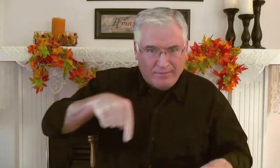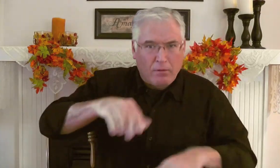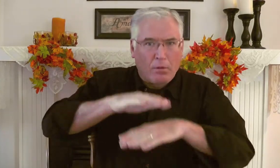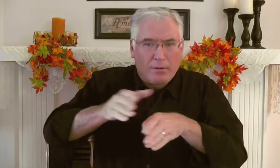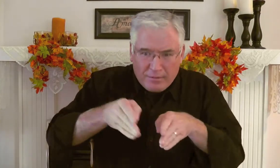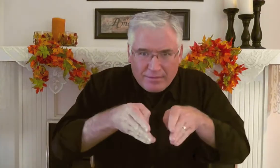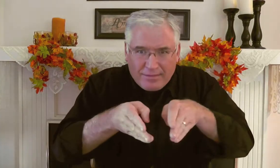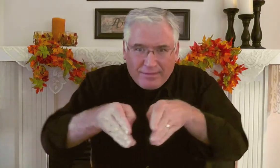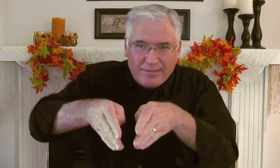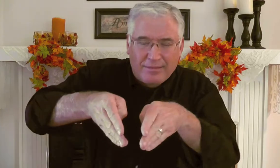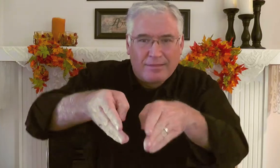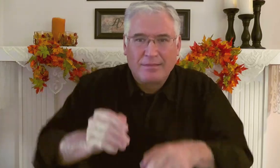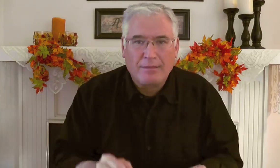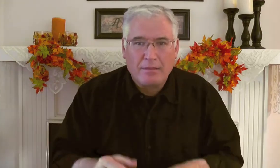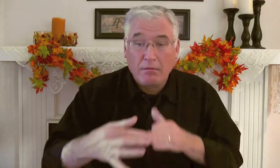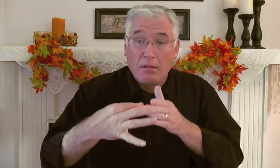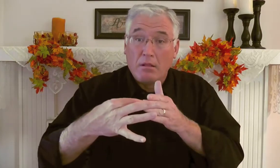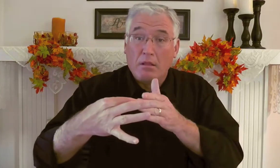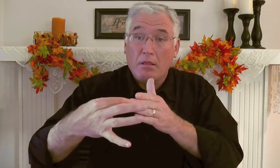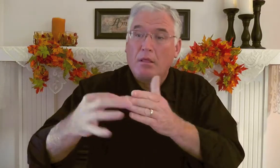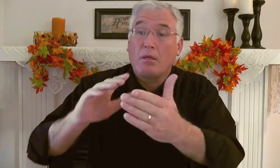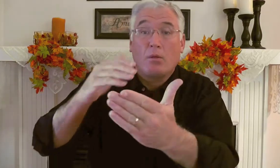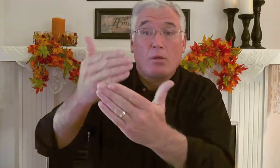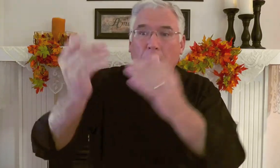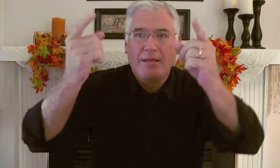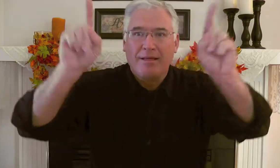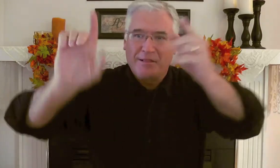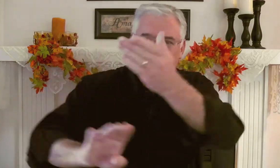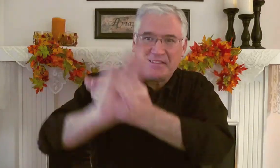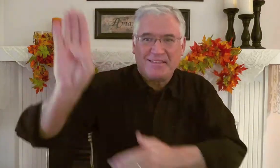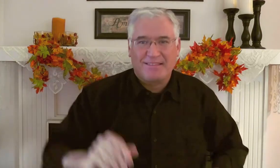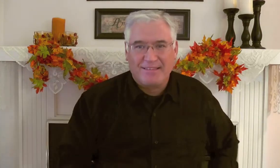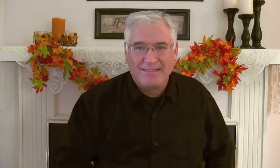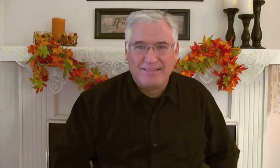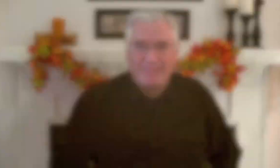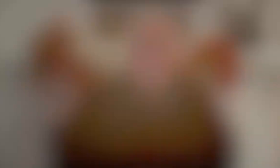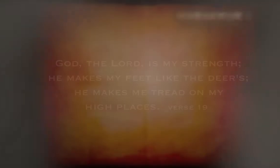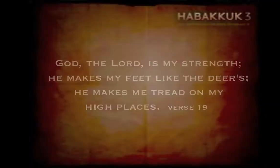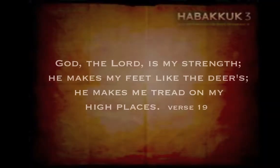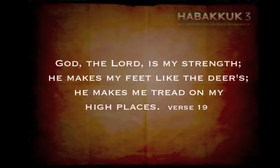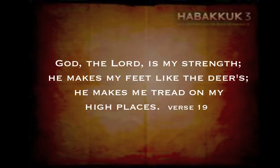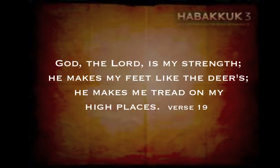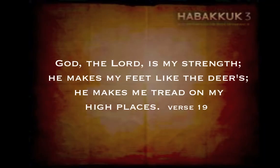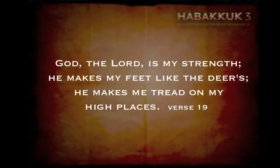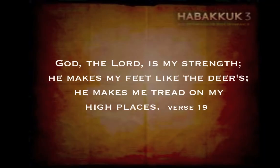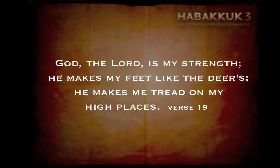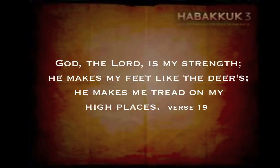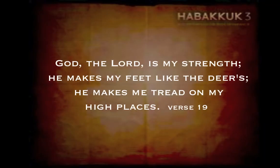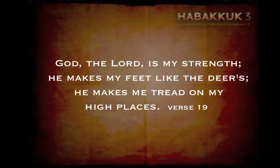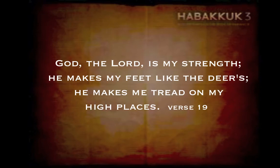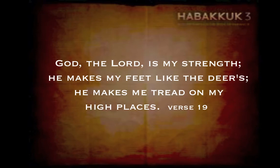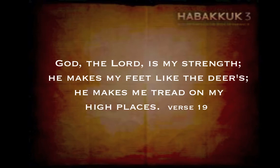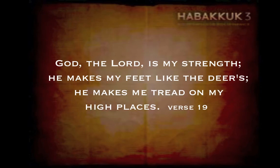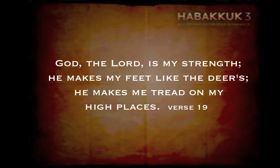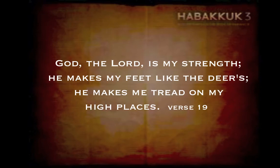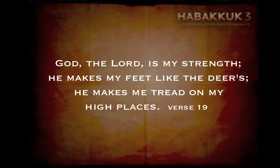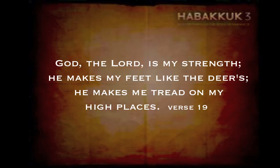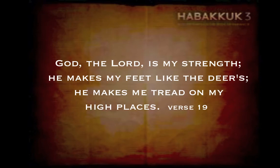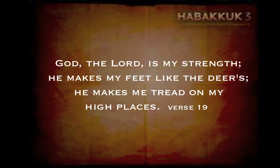keeps the deer from going off the path and leads him to safety. God, the Lord, is my strength. He